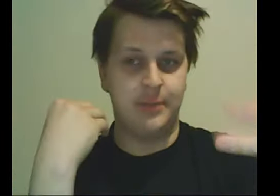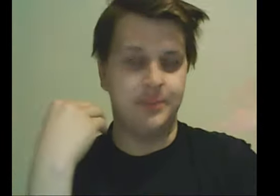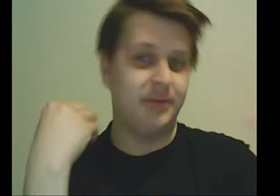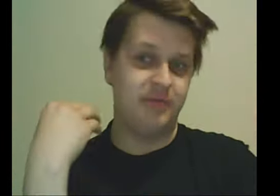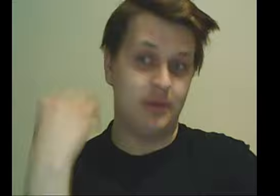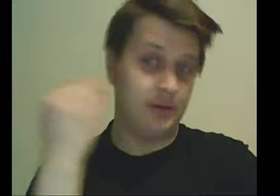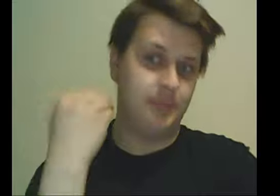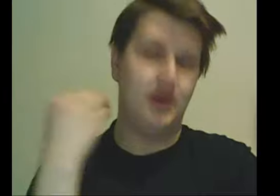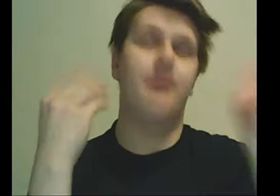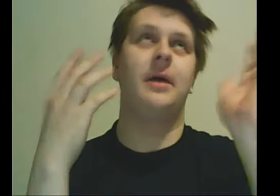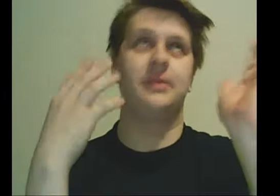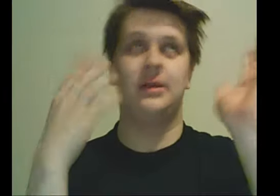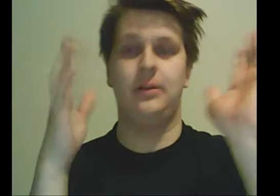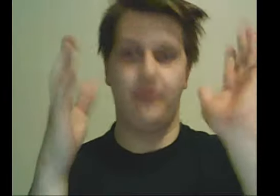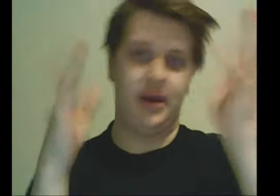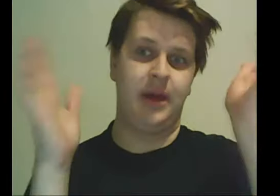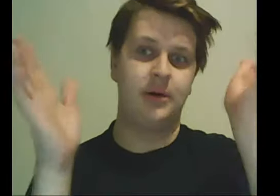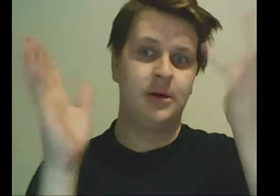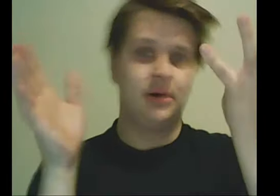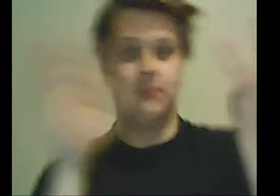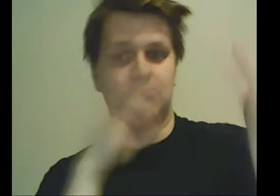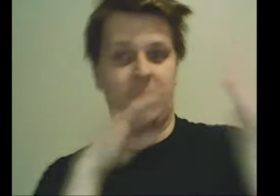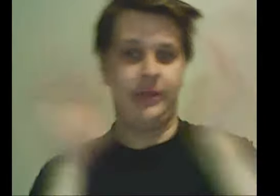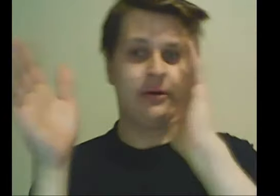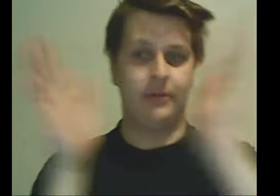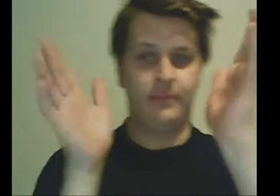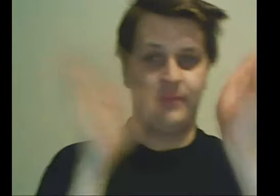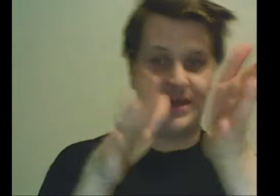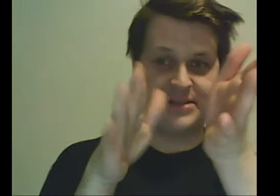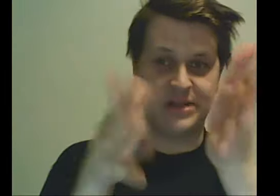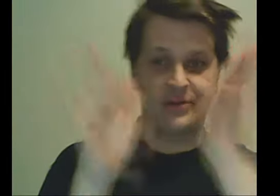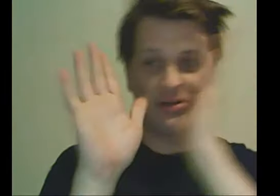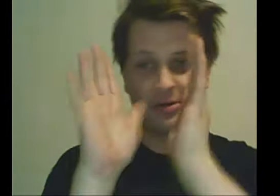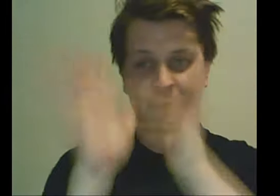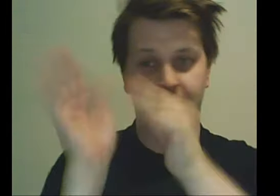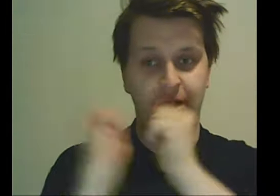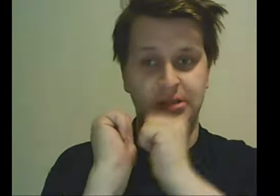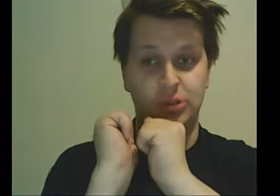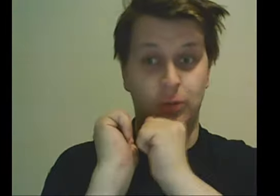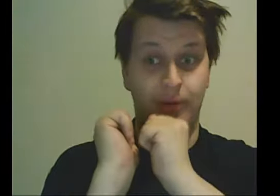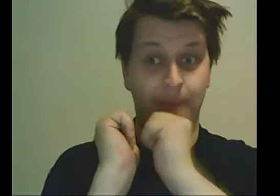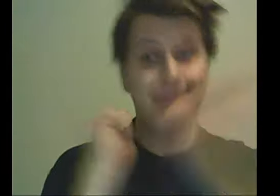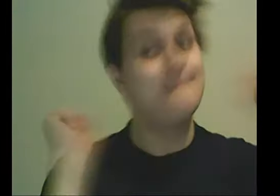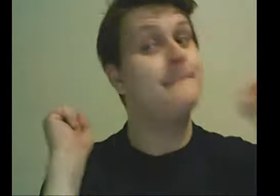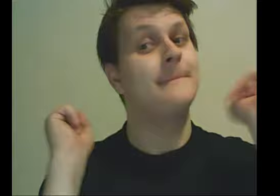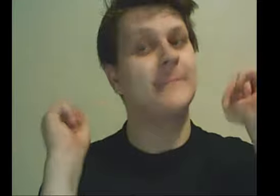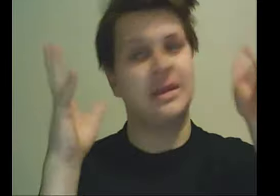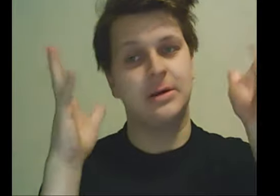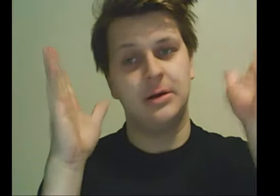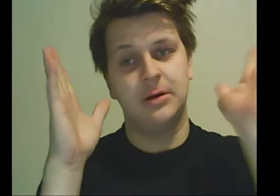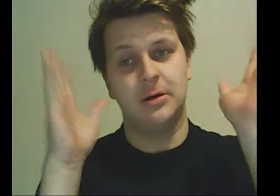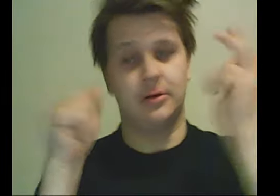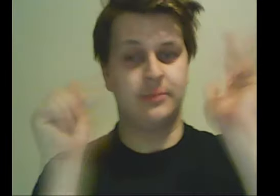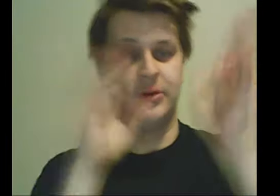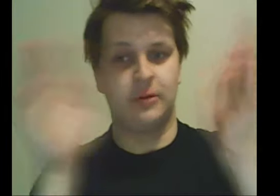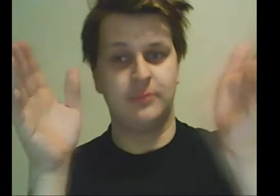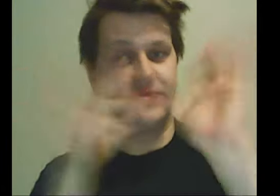until either that series or Korra is over. Or you know, whichever